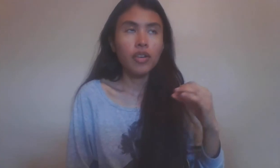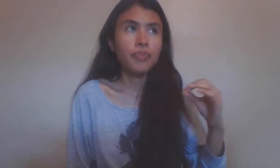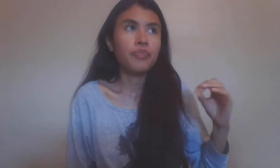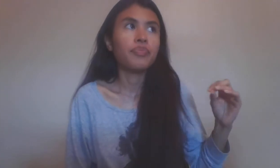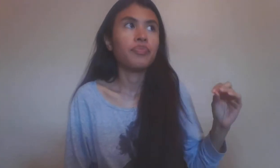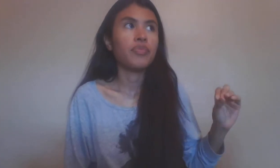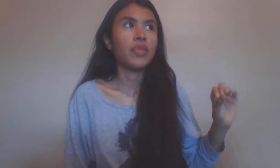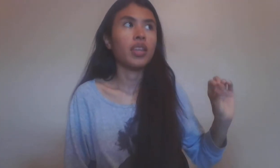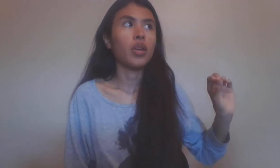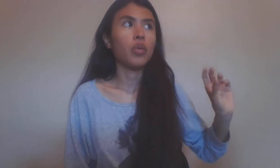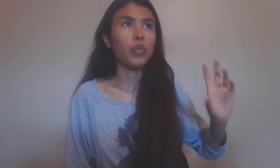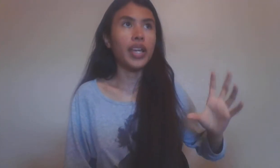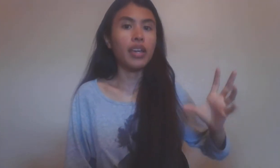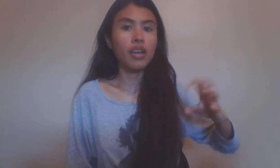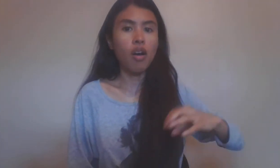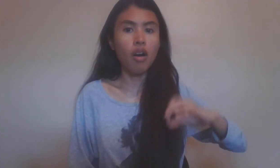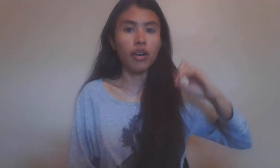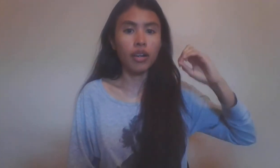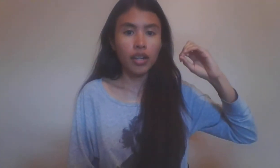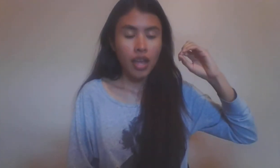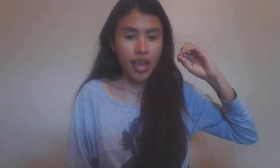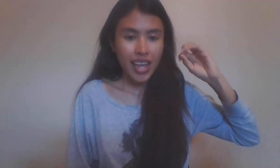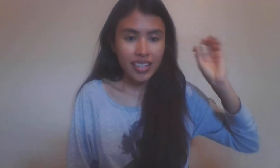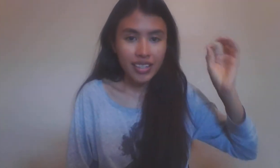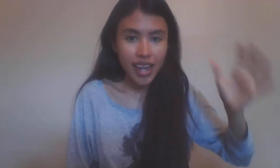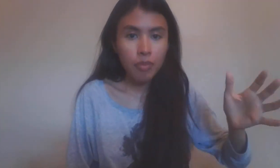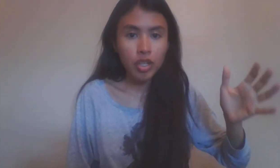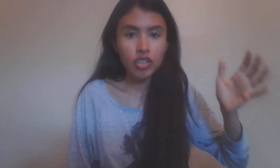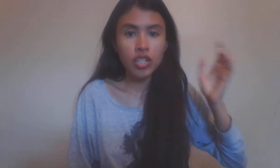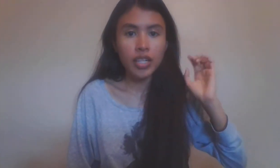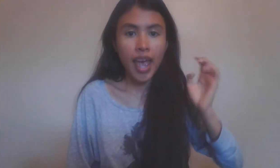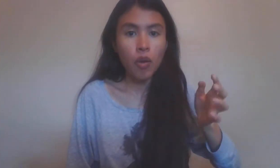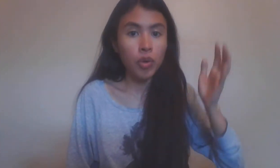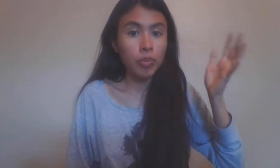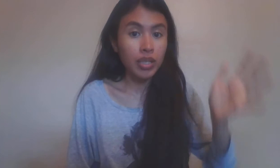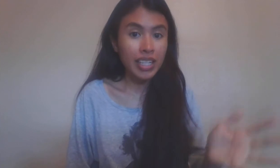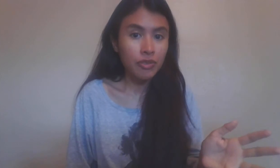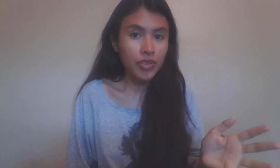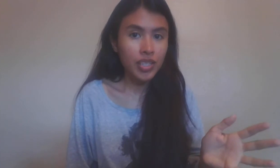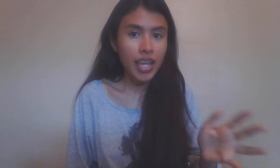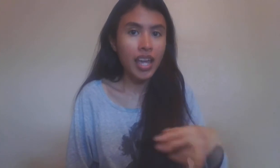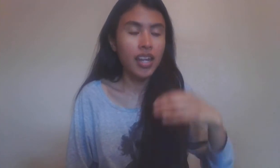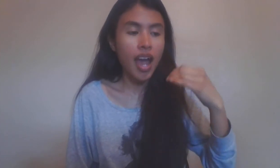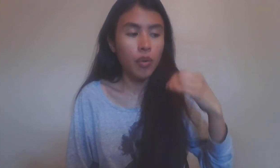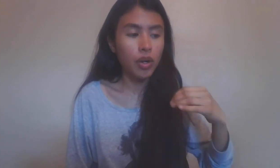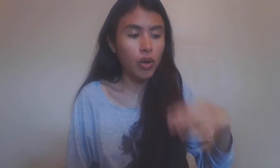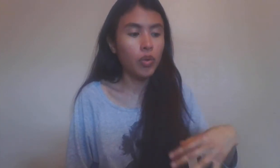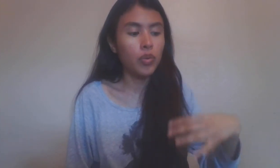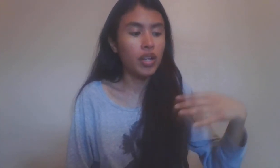we are establishing our beliefs and our own